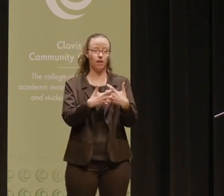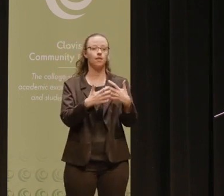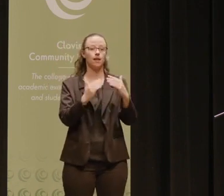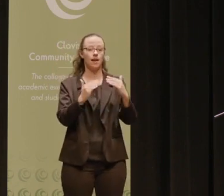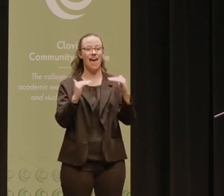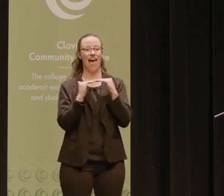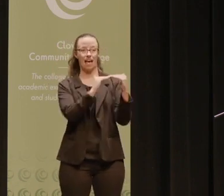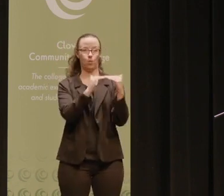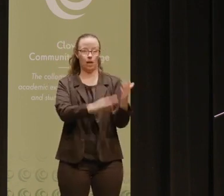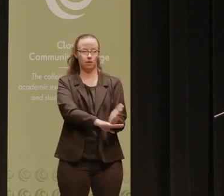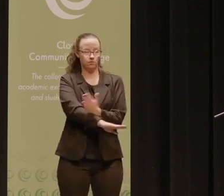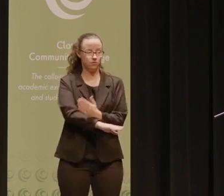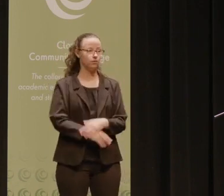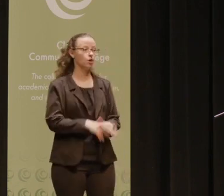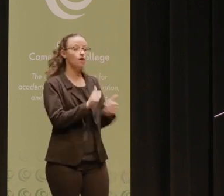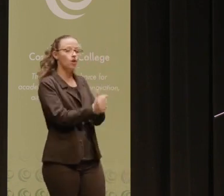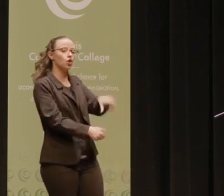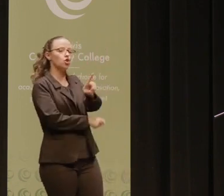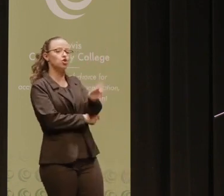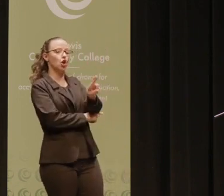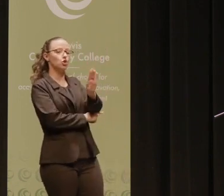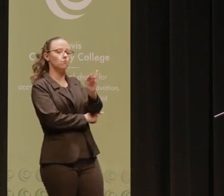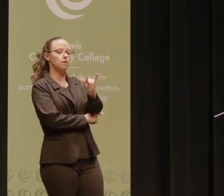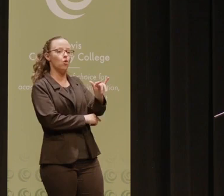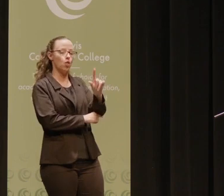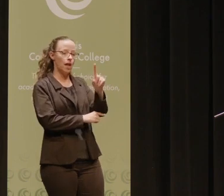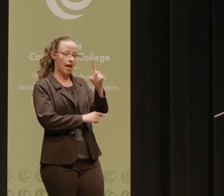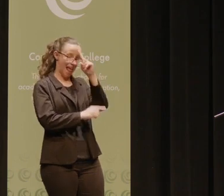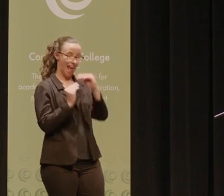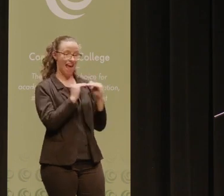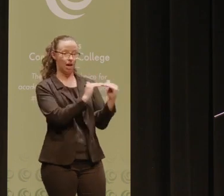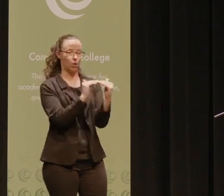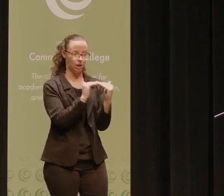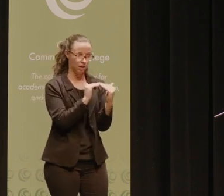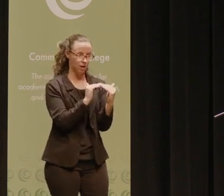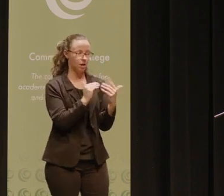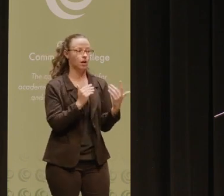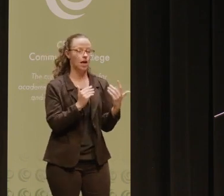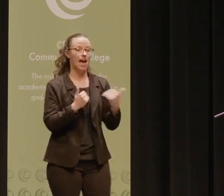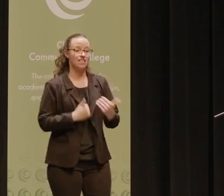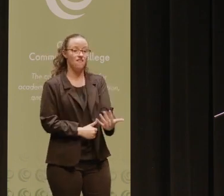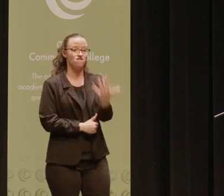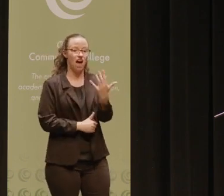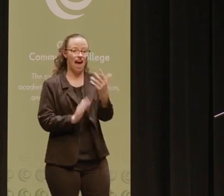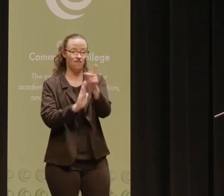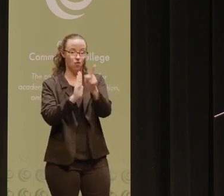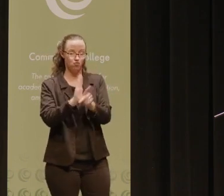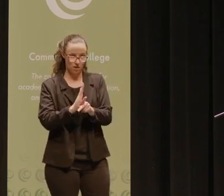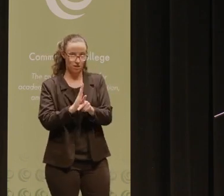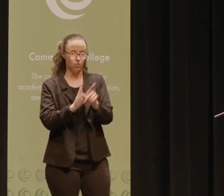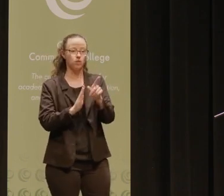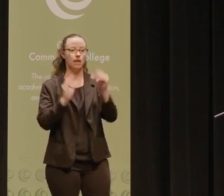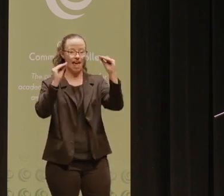advance equity. According to Dr. Ben-Simon, equity-mindedness is comprised of five core principles that educators must